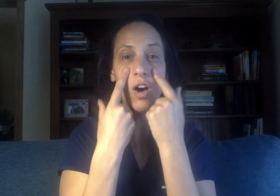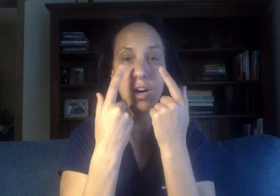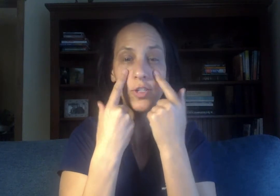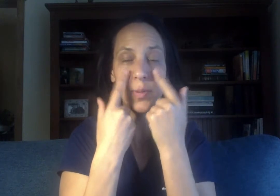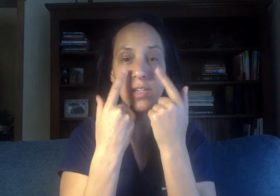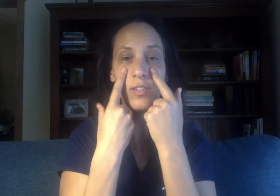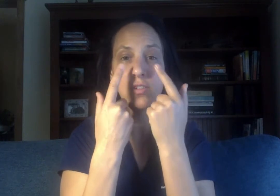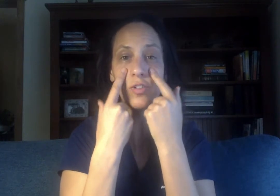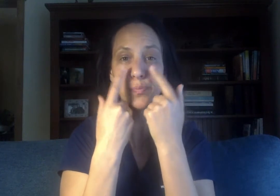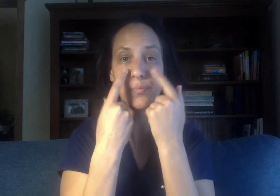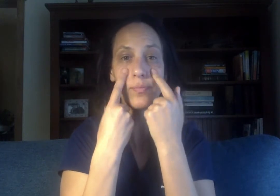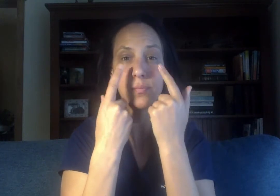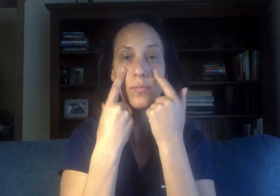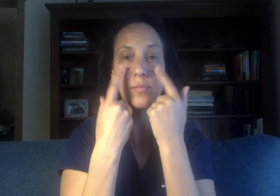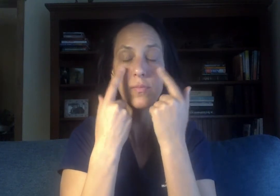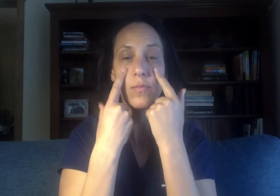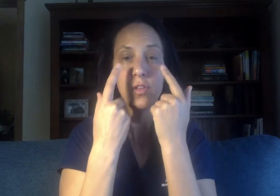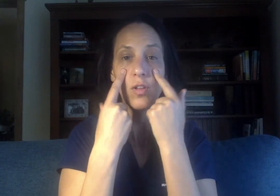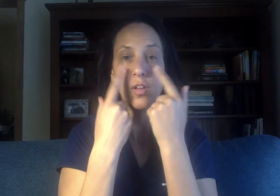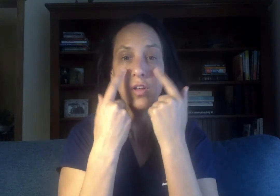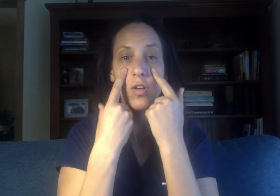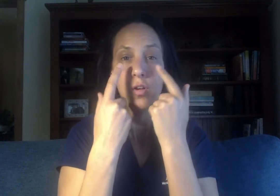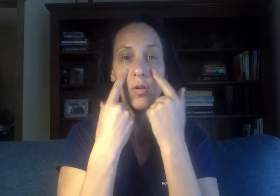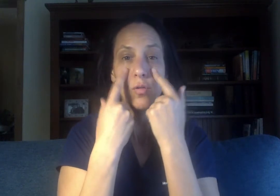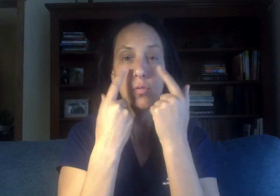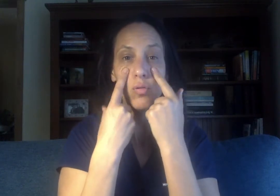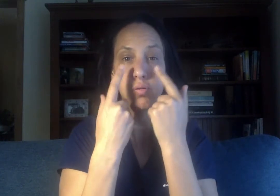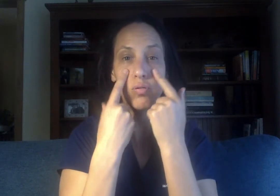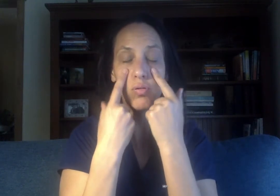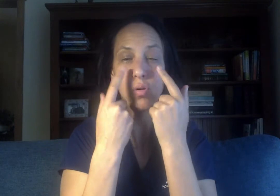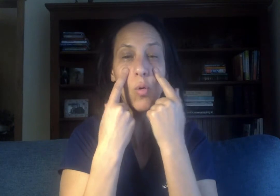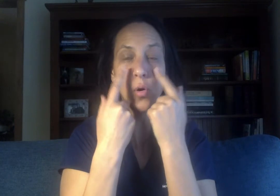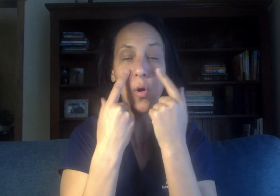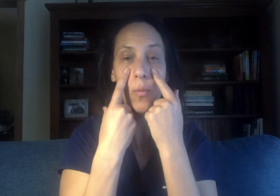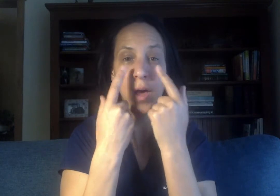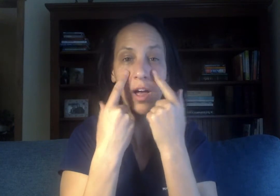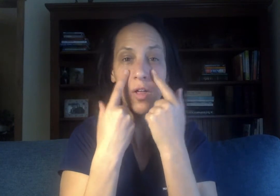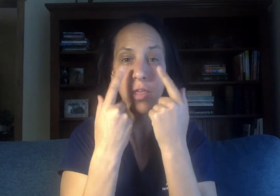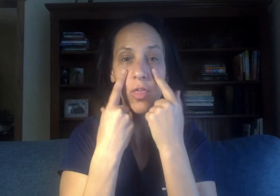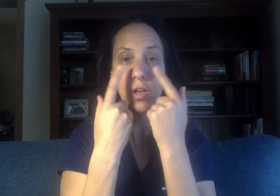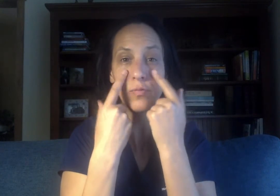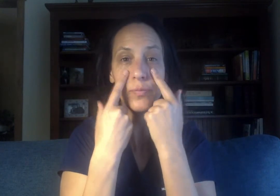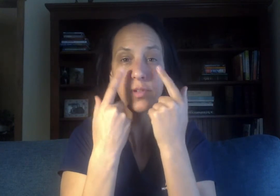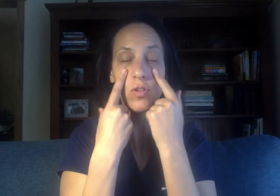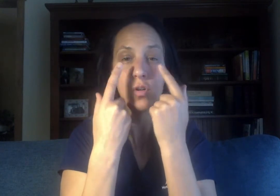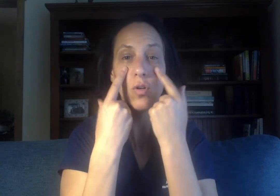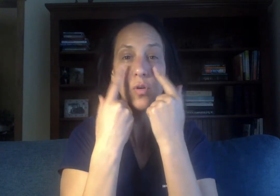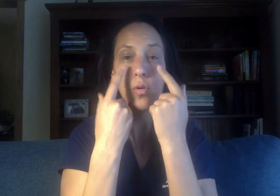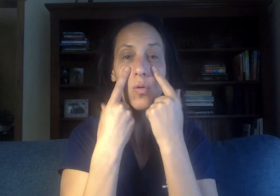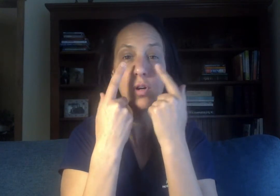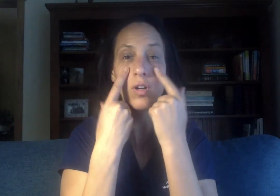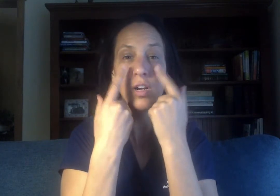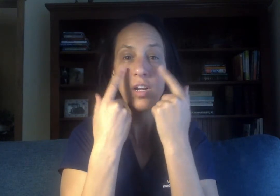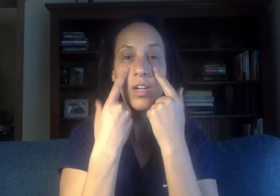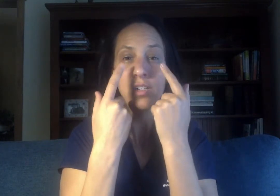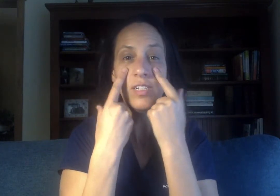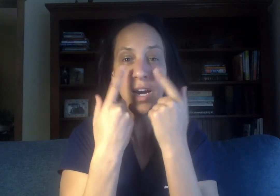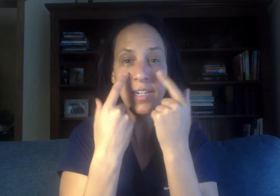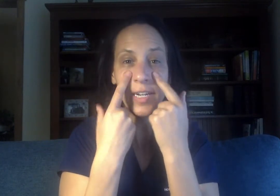hospice or home health or dietary